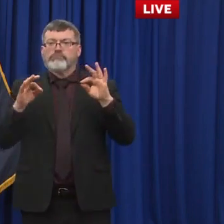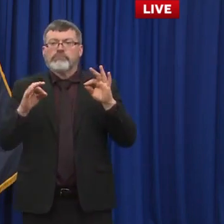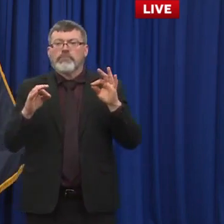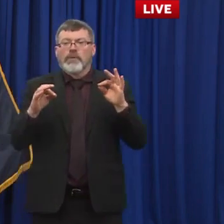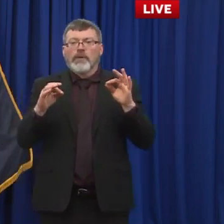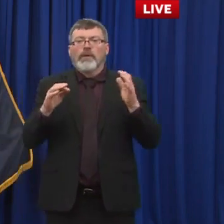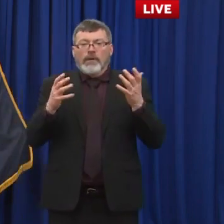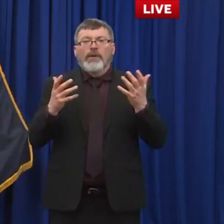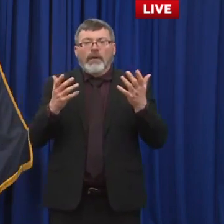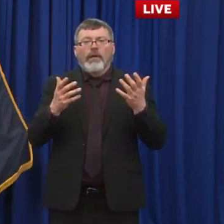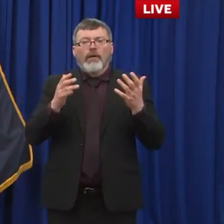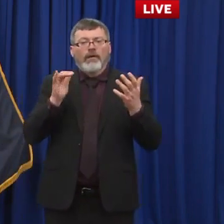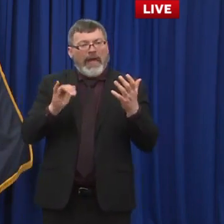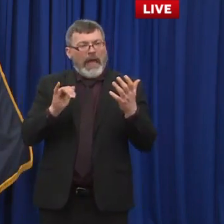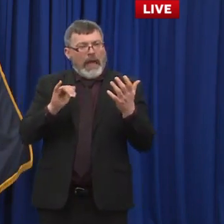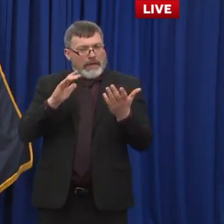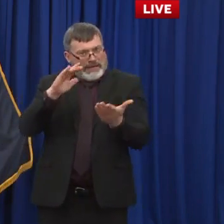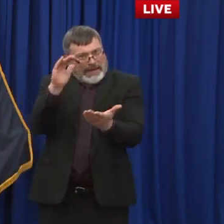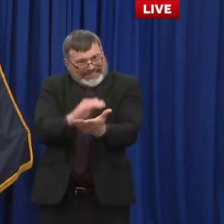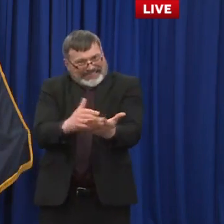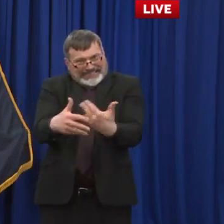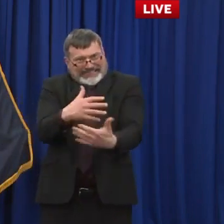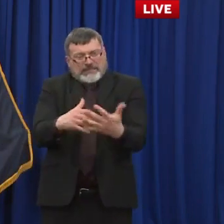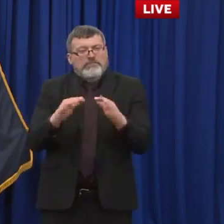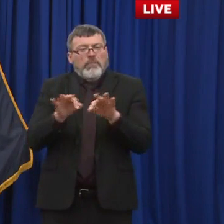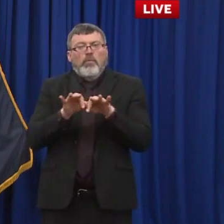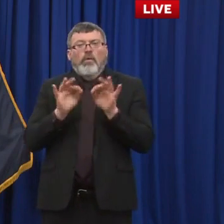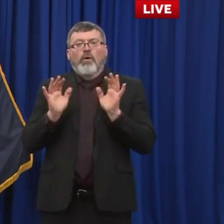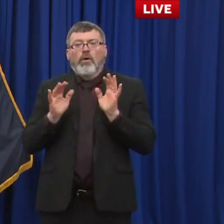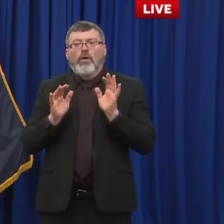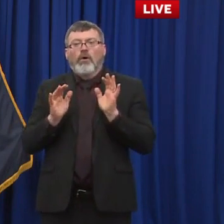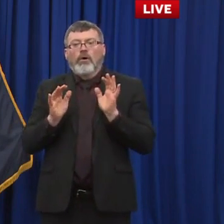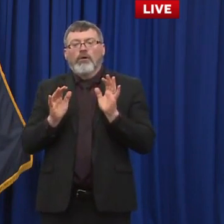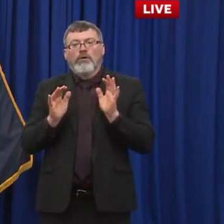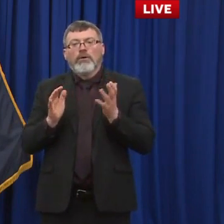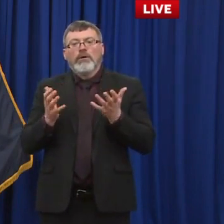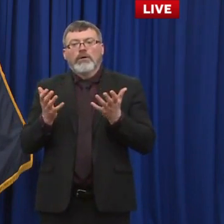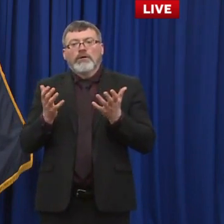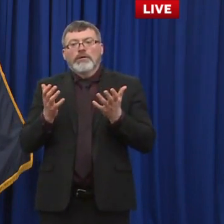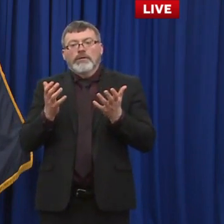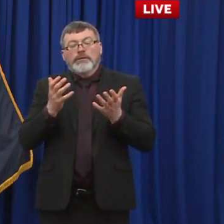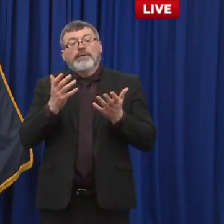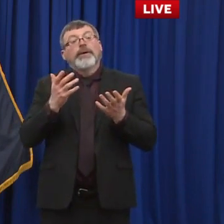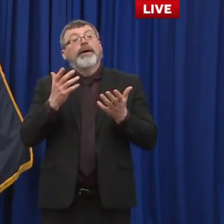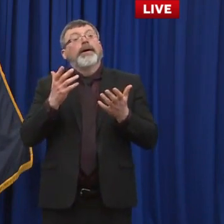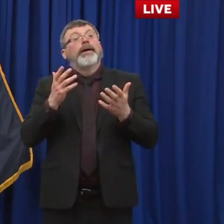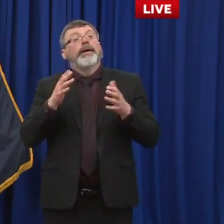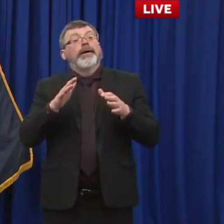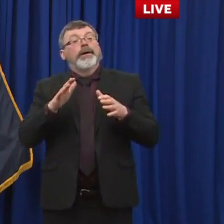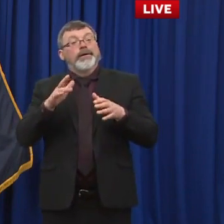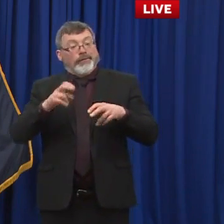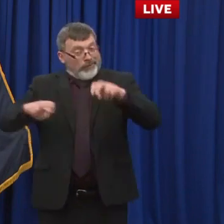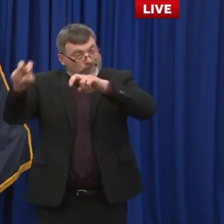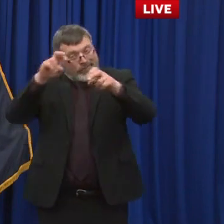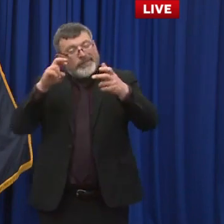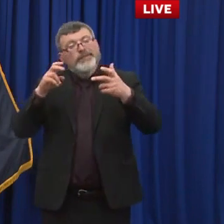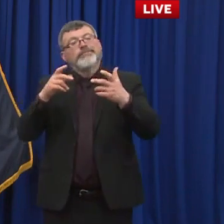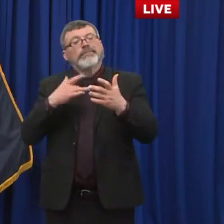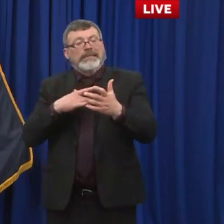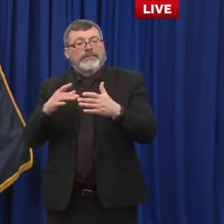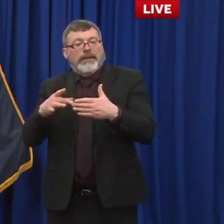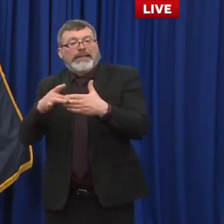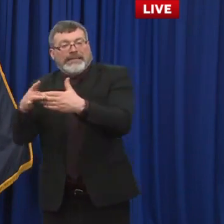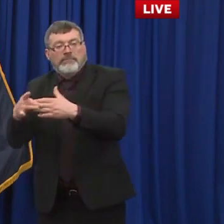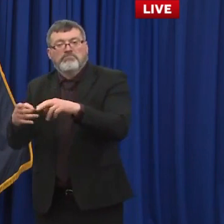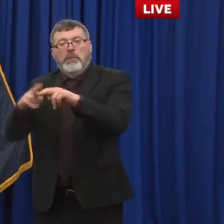is you're visiting folks and so obviously there's that tendency to to see a natural bump uh post holiday and i imagine we're i suspect we'll see that as well